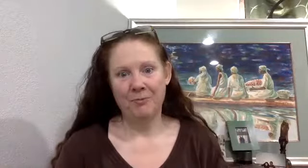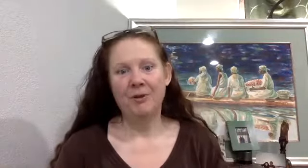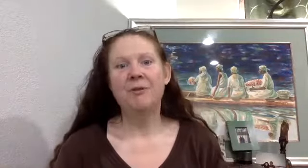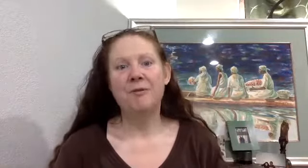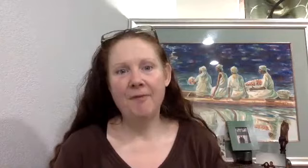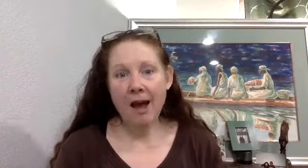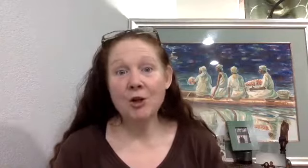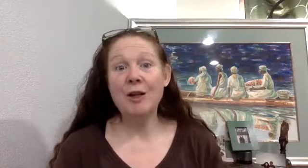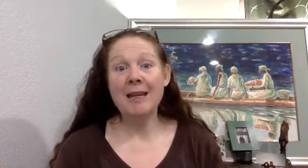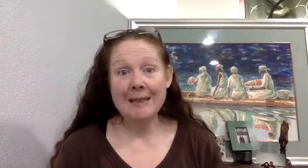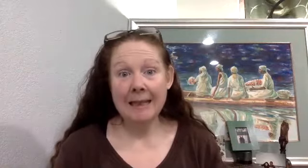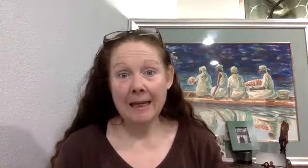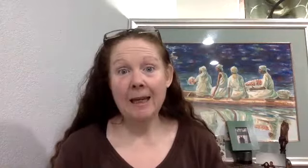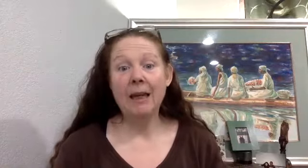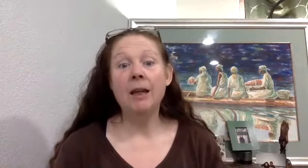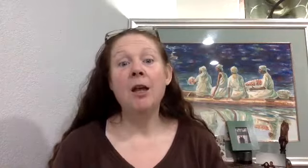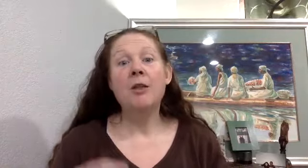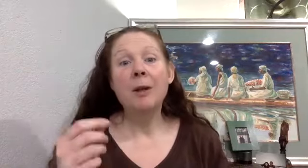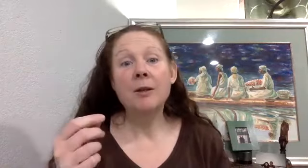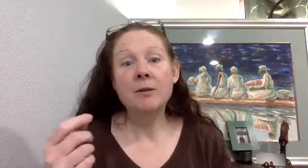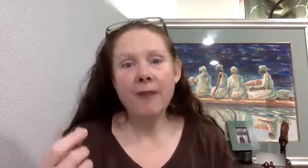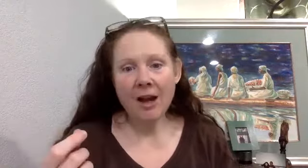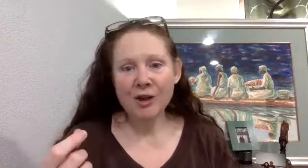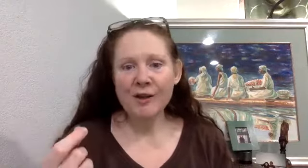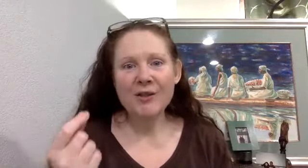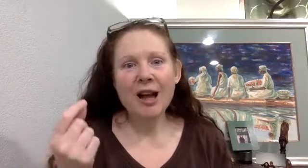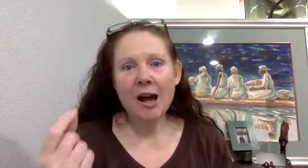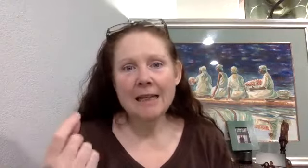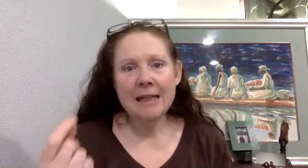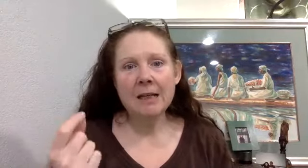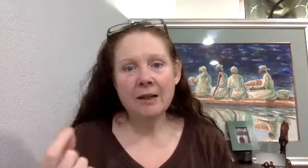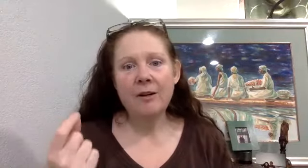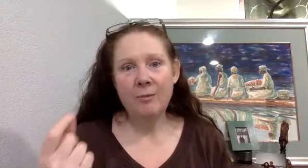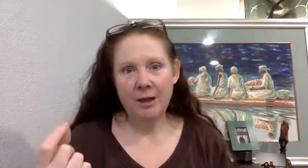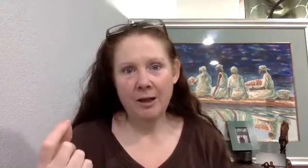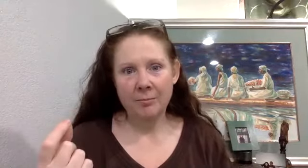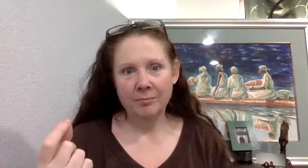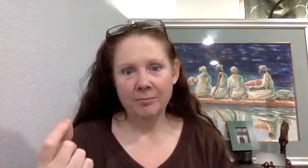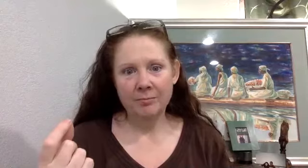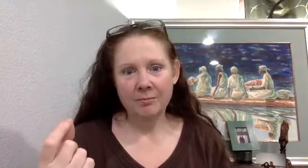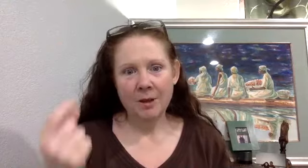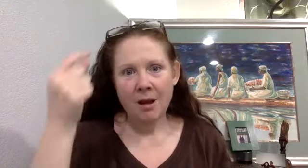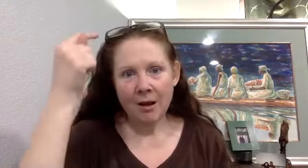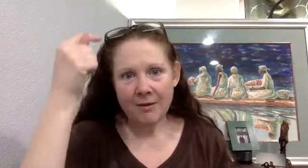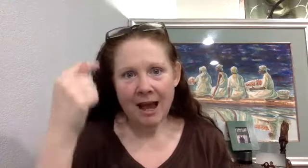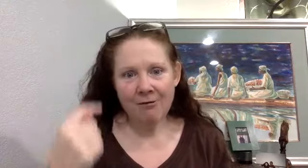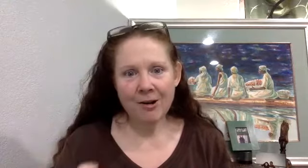The fascia is the key because the fascia is the conductivity medium of the afferent,